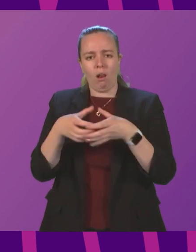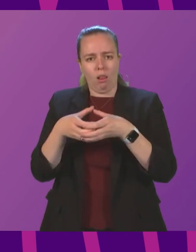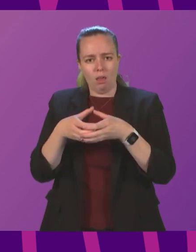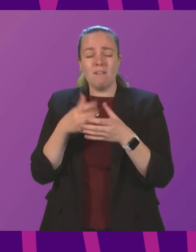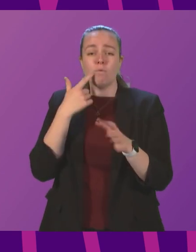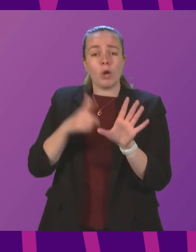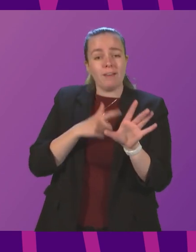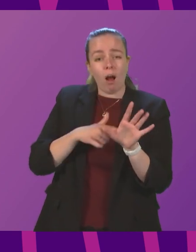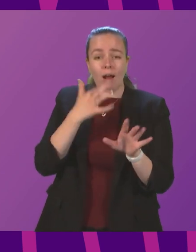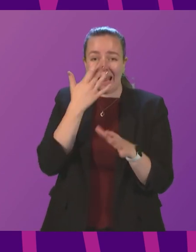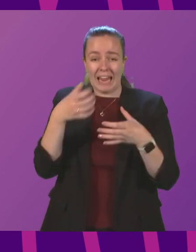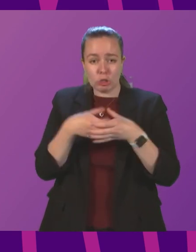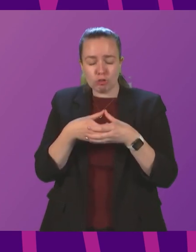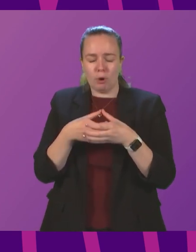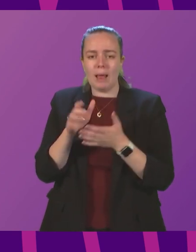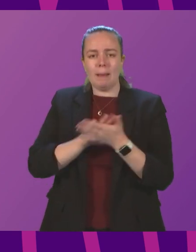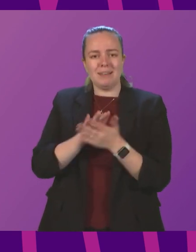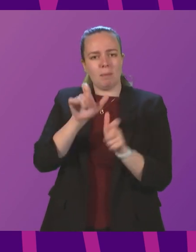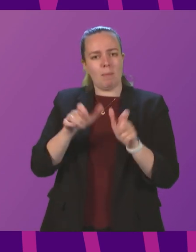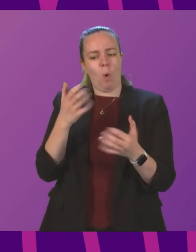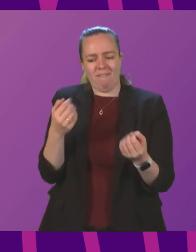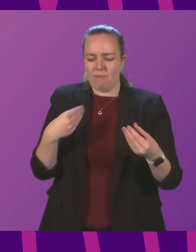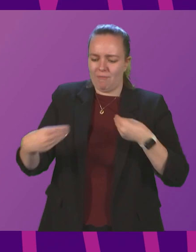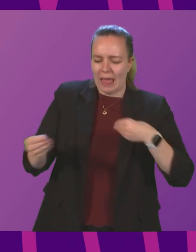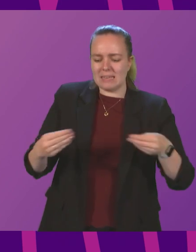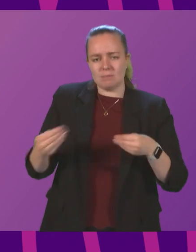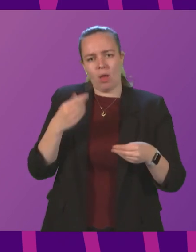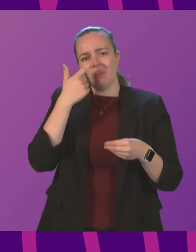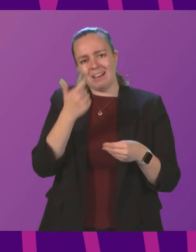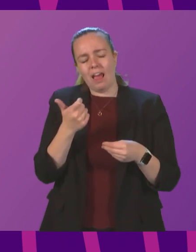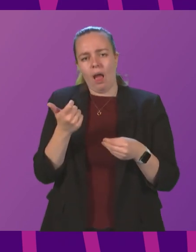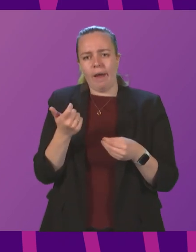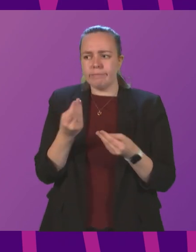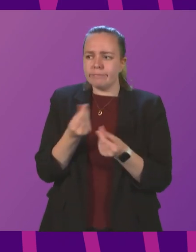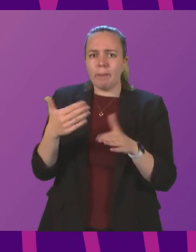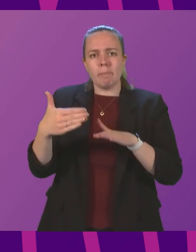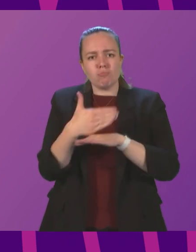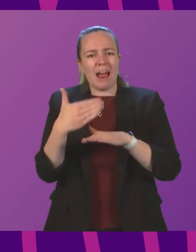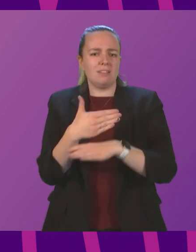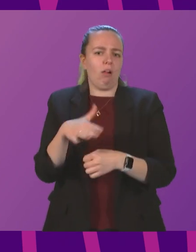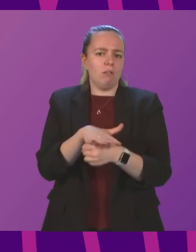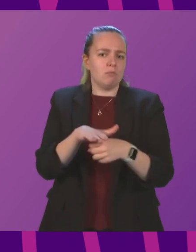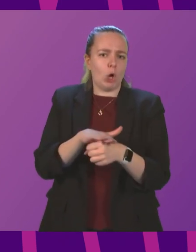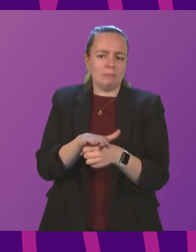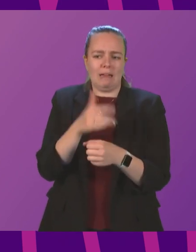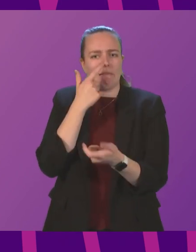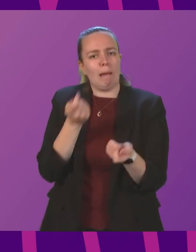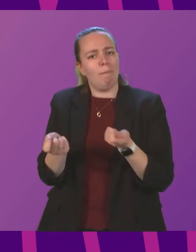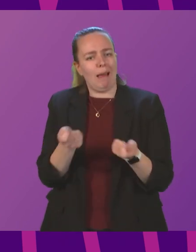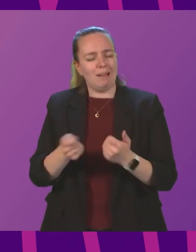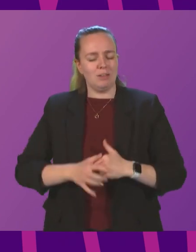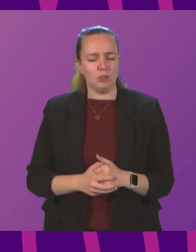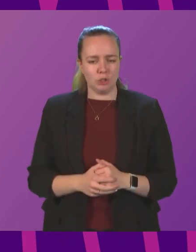age groups, is designed to give people a bit of flexibility to be able to address some of the practical circumstances that he said.